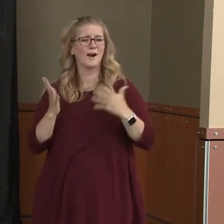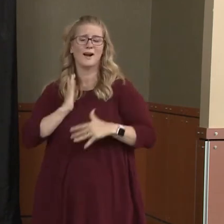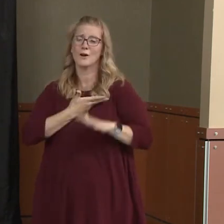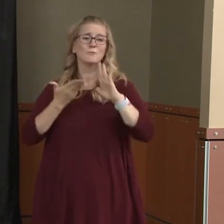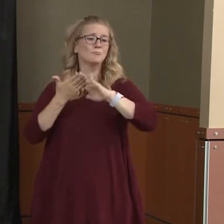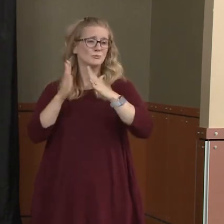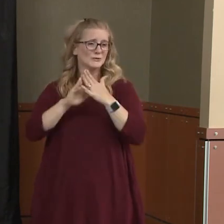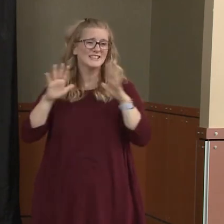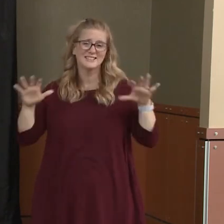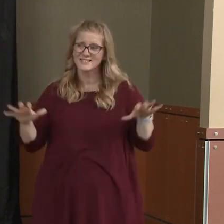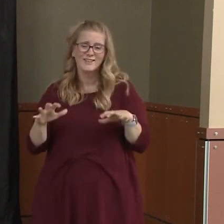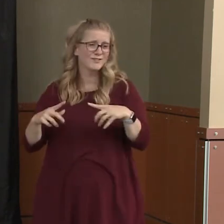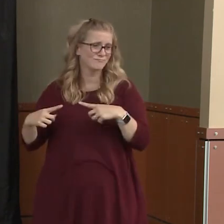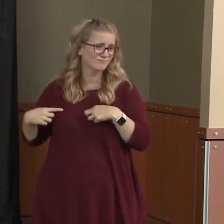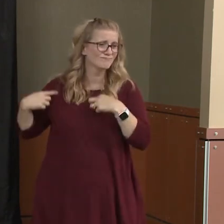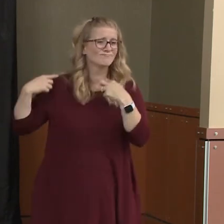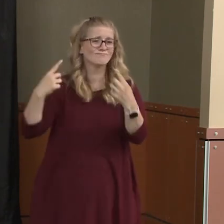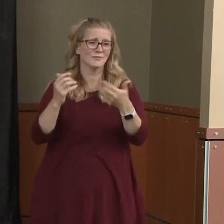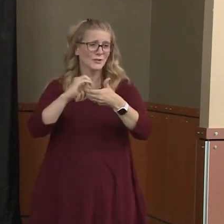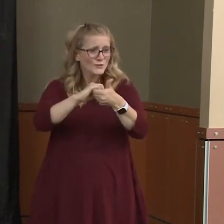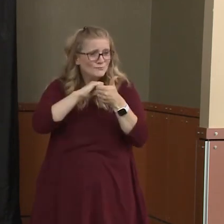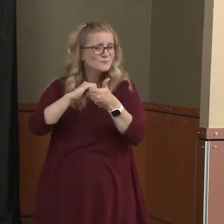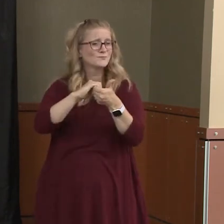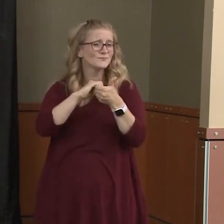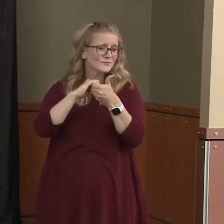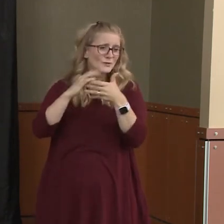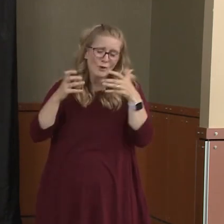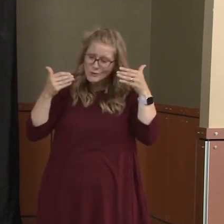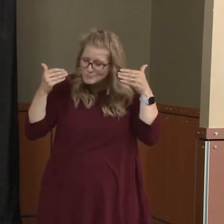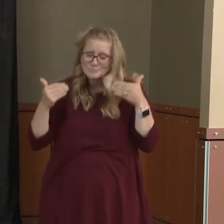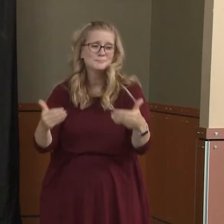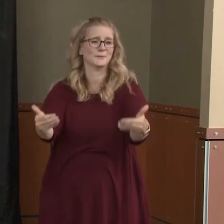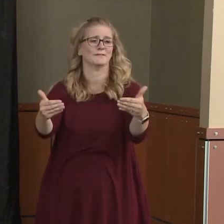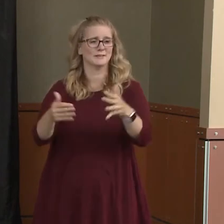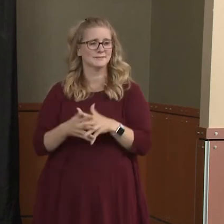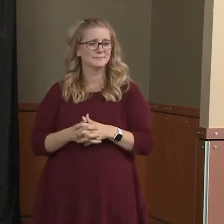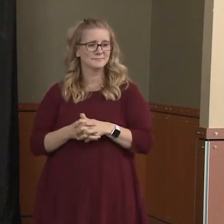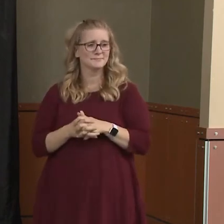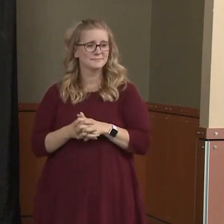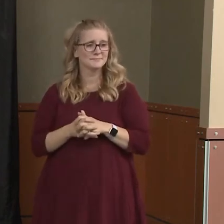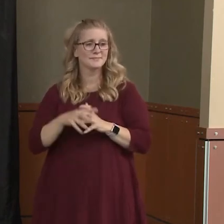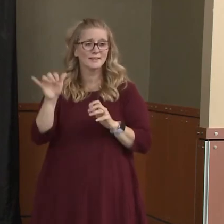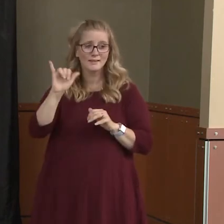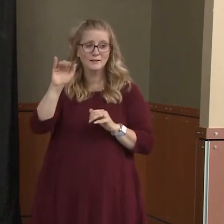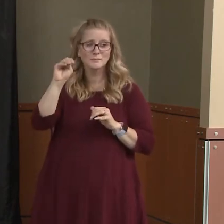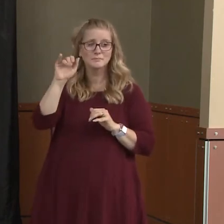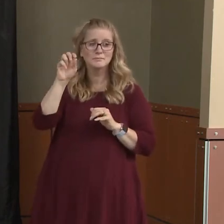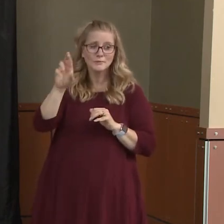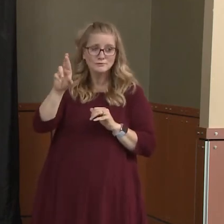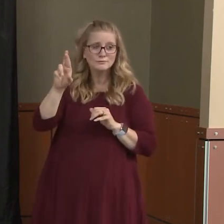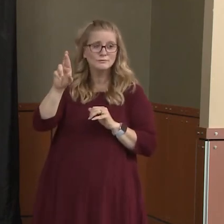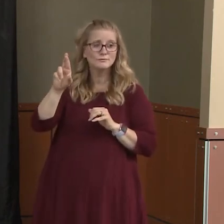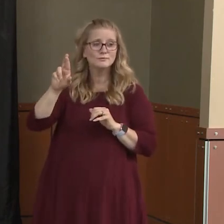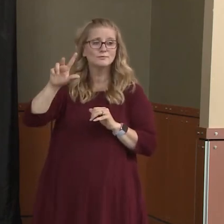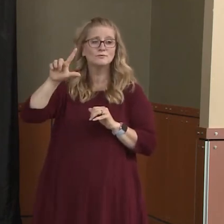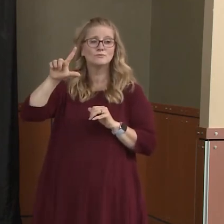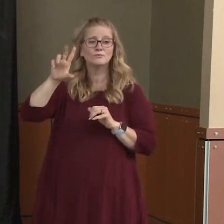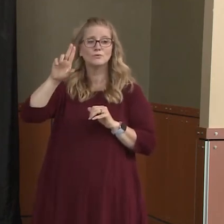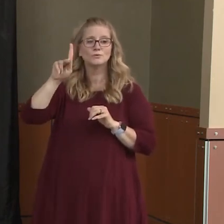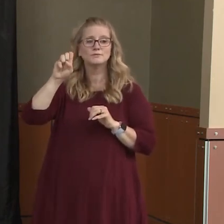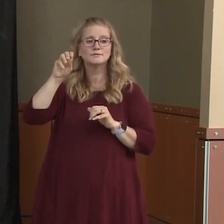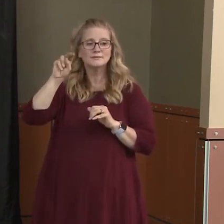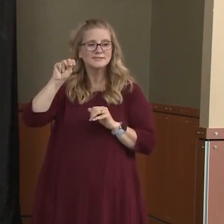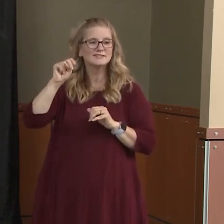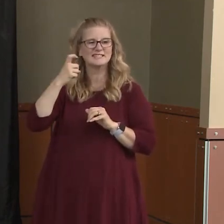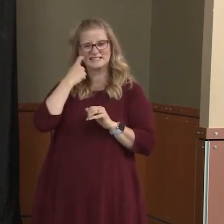a community to push us forward. And as Mayor Luxon has expressed, we're going to do everything we can and try to